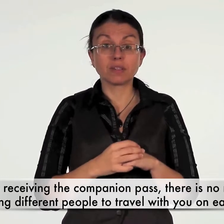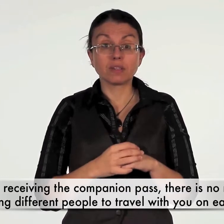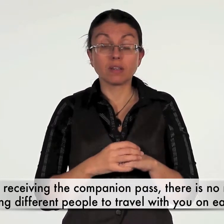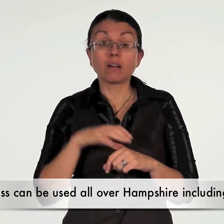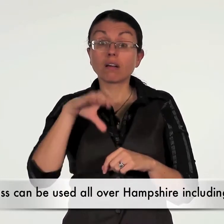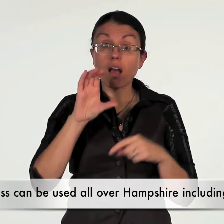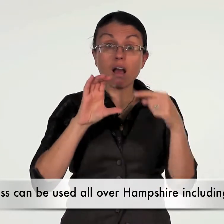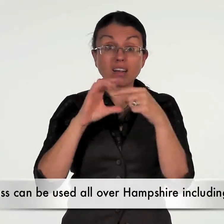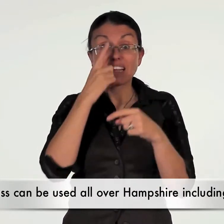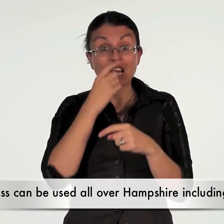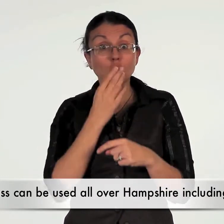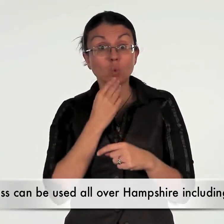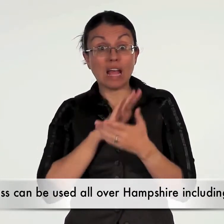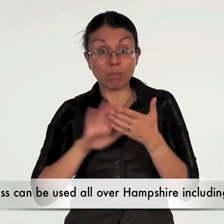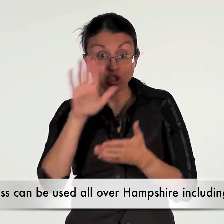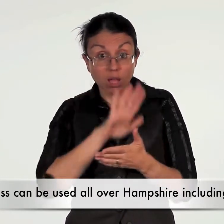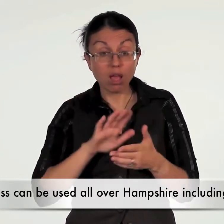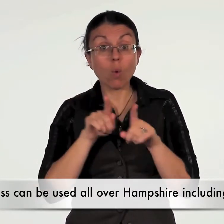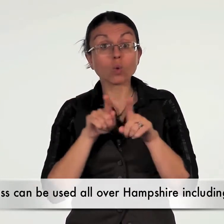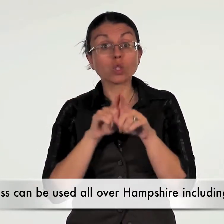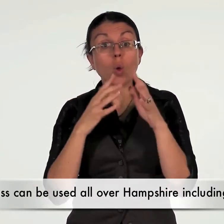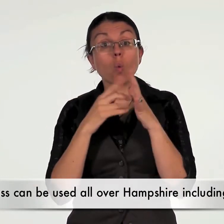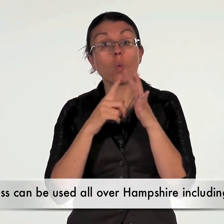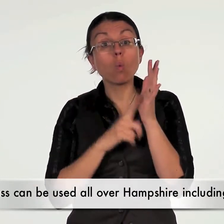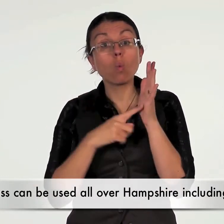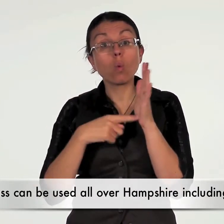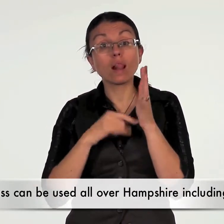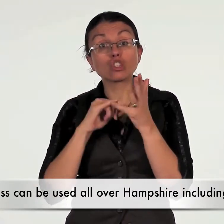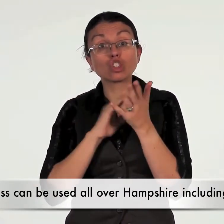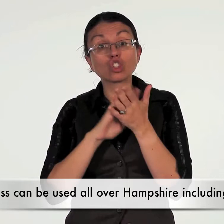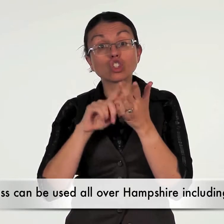The pass can be used all over Hampshire including Wiltshire.